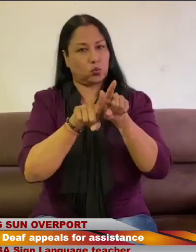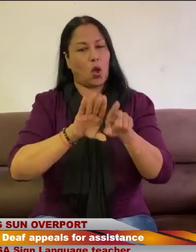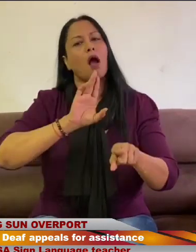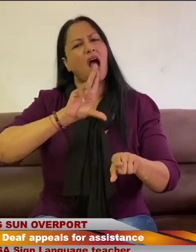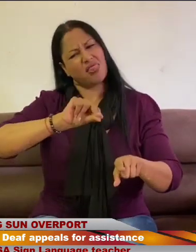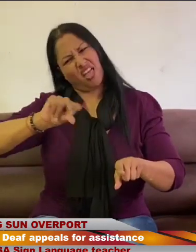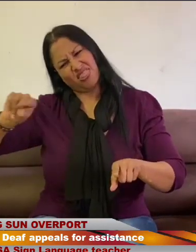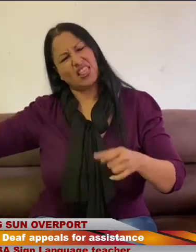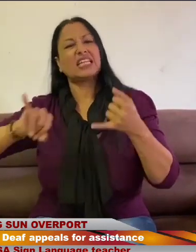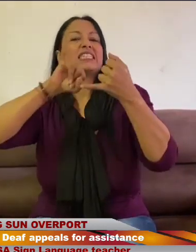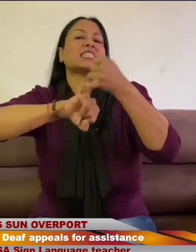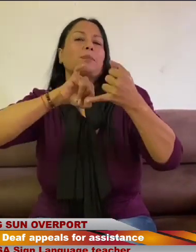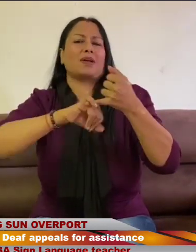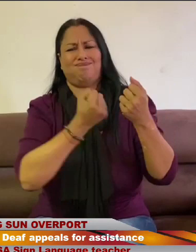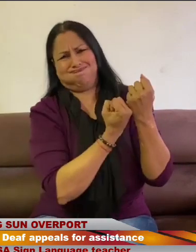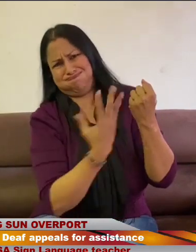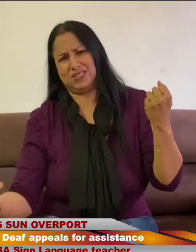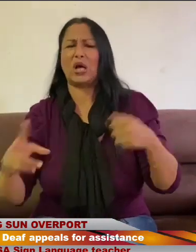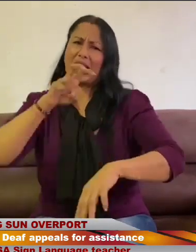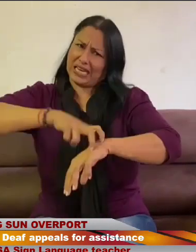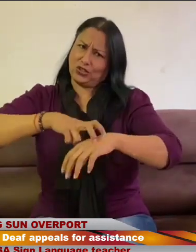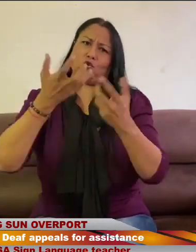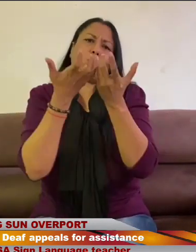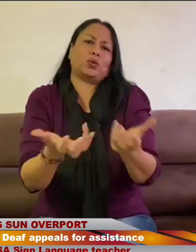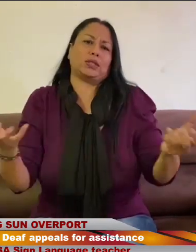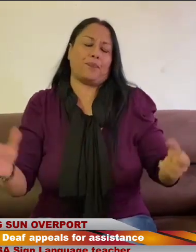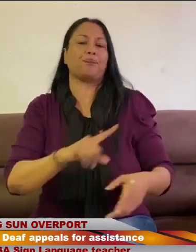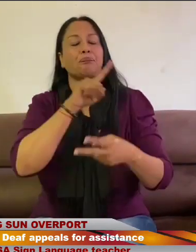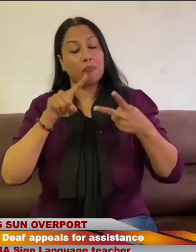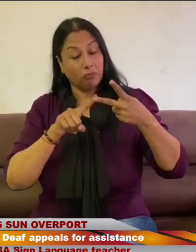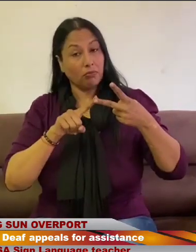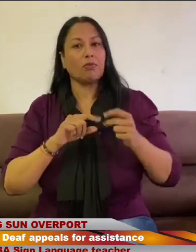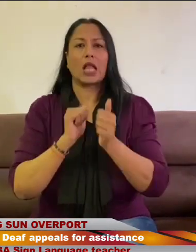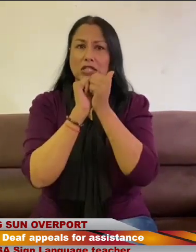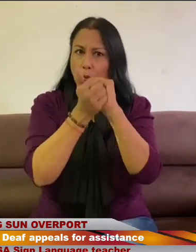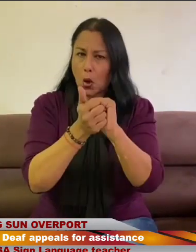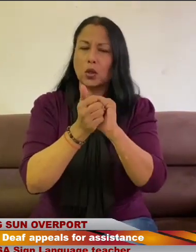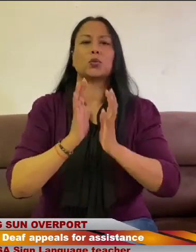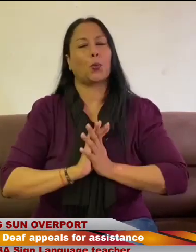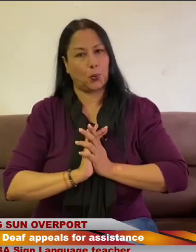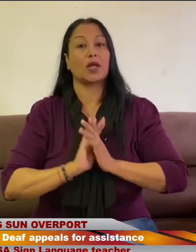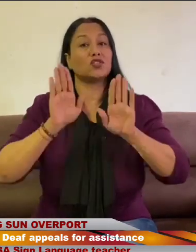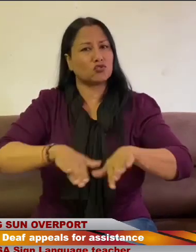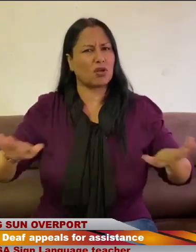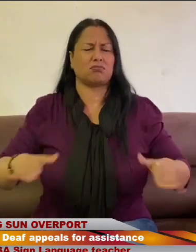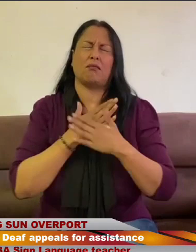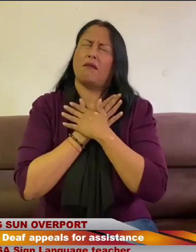sign language, together with other subjects, we require these equipment in order to access the curriculum for deaf learners.